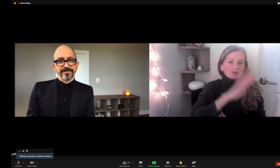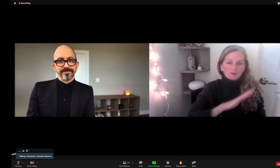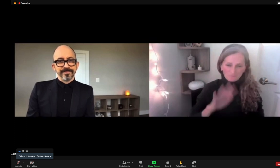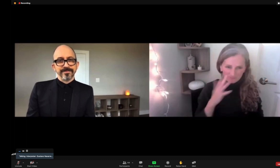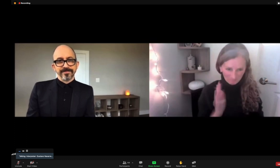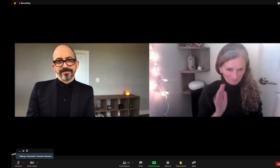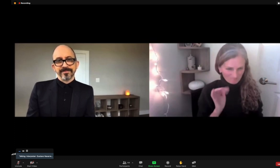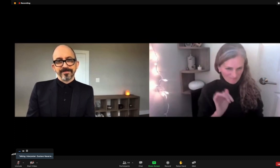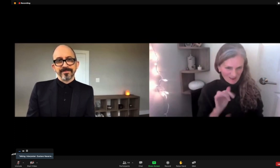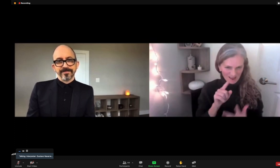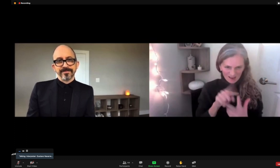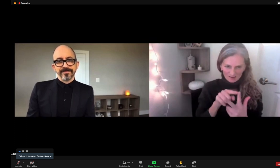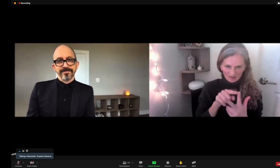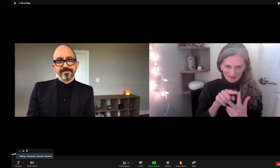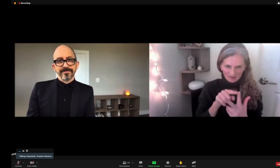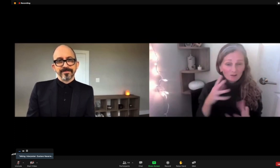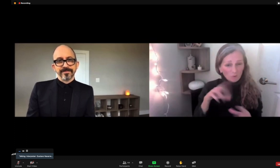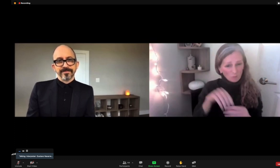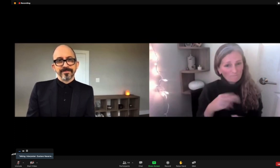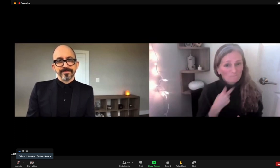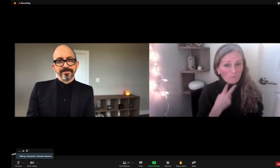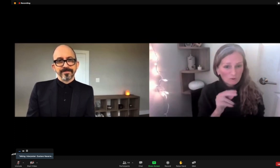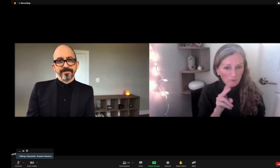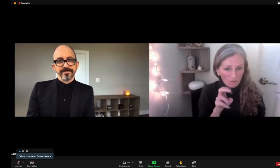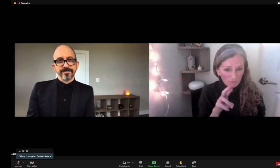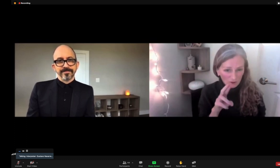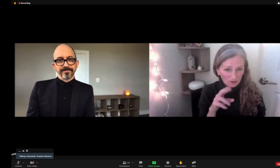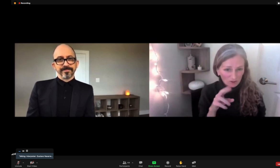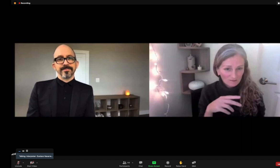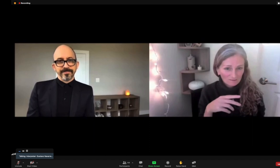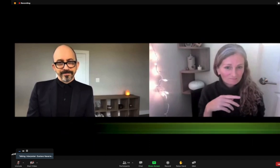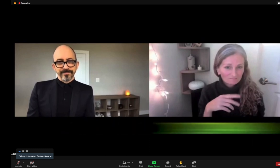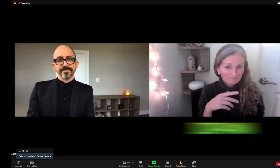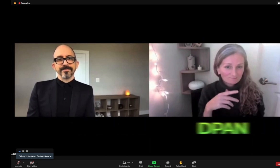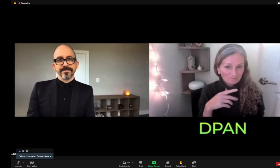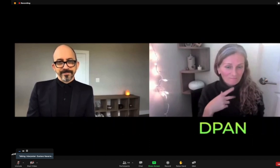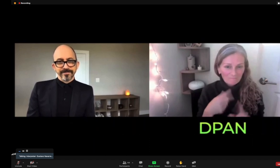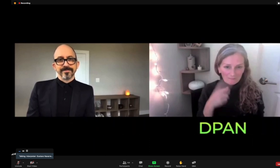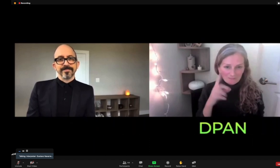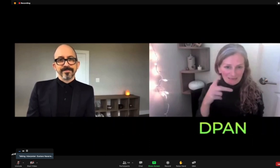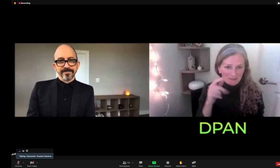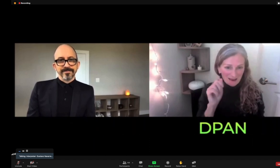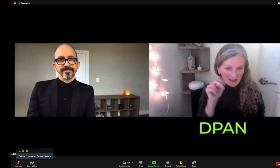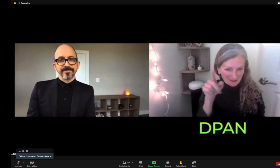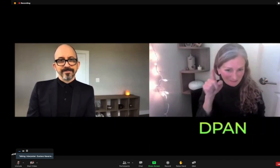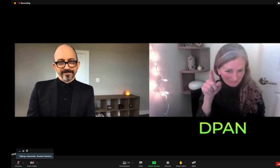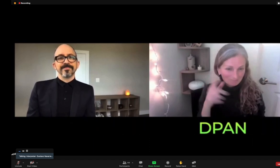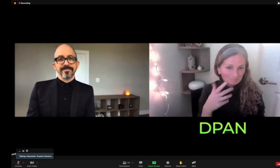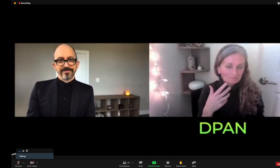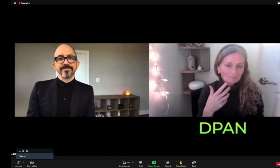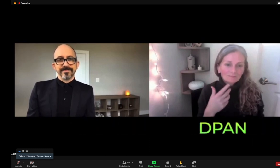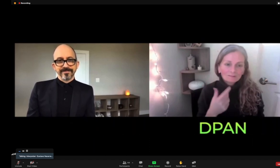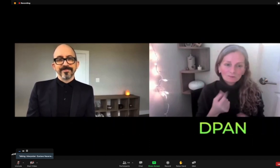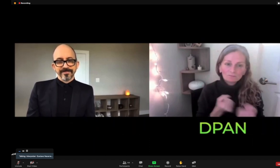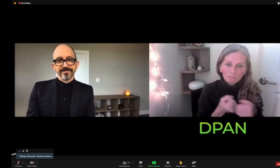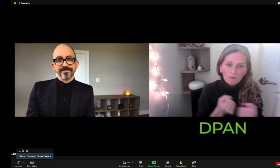version that did not show up in the caption. And we also included voiceover in that second version provided by D-Pen.